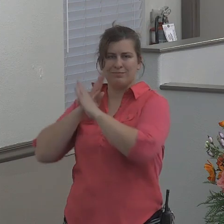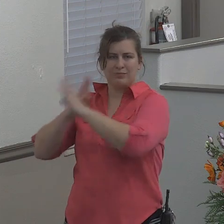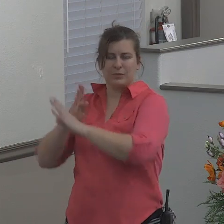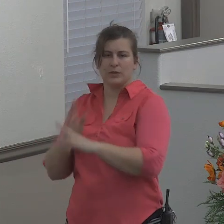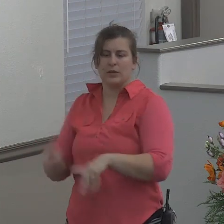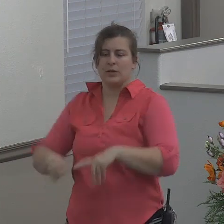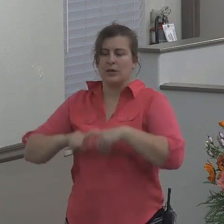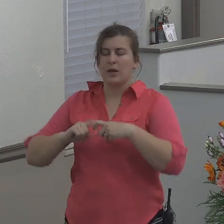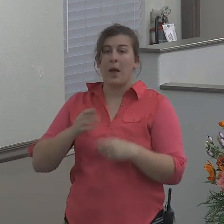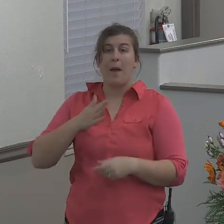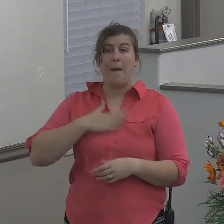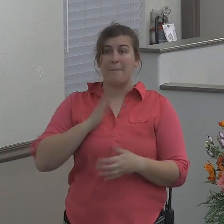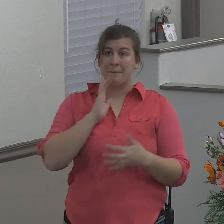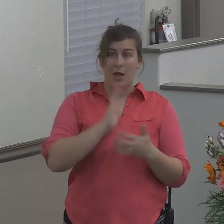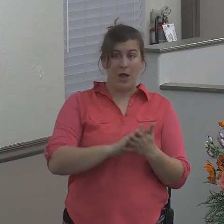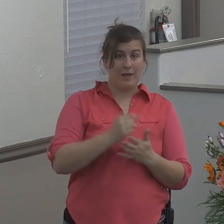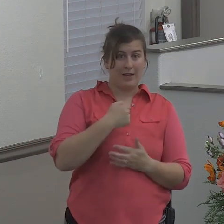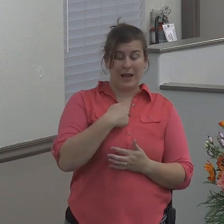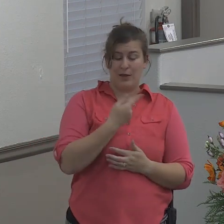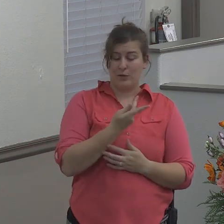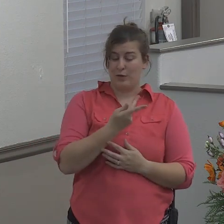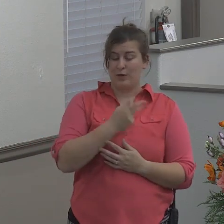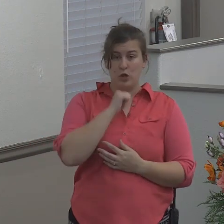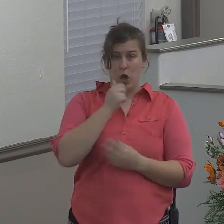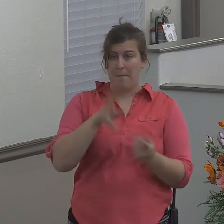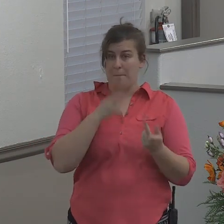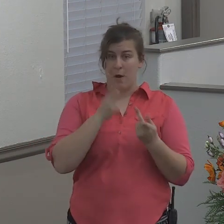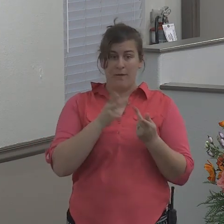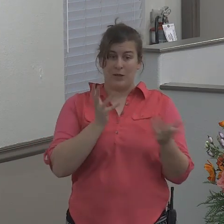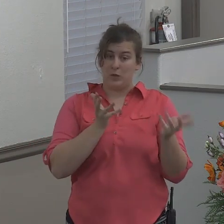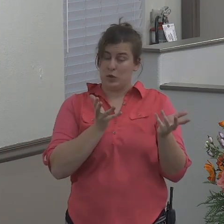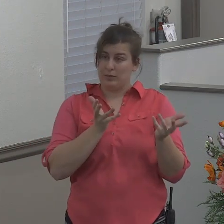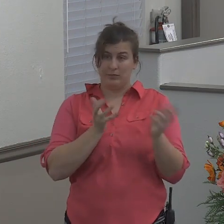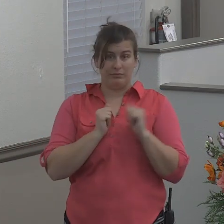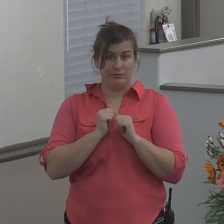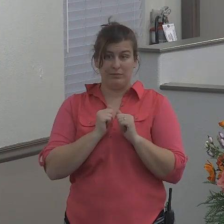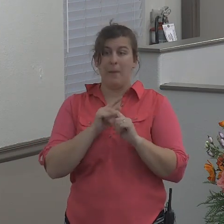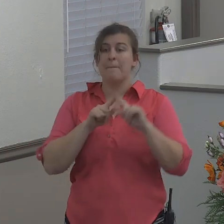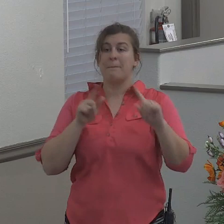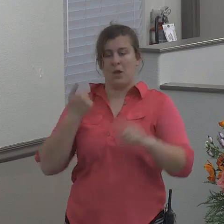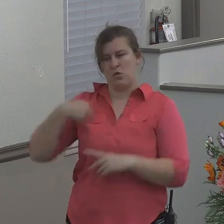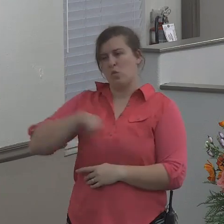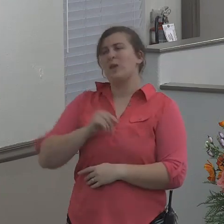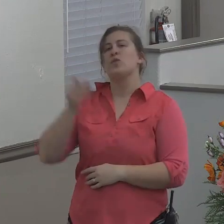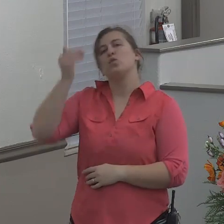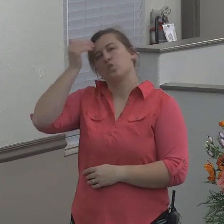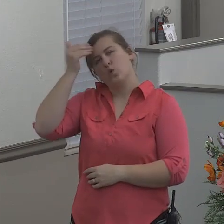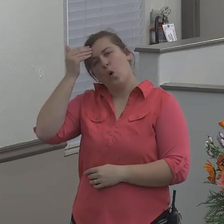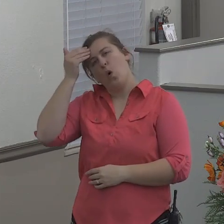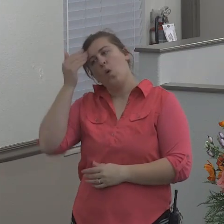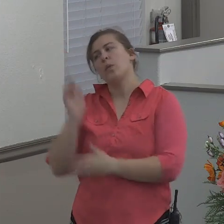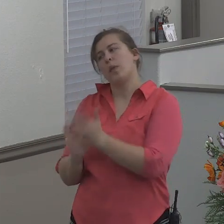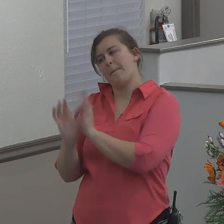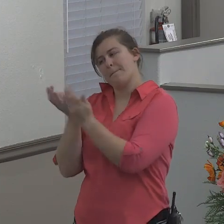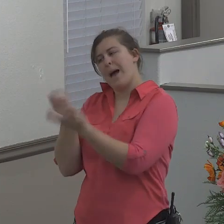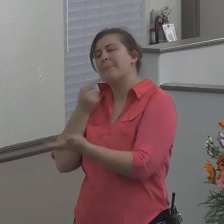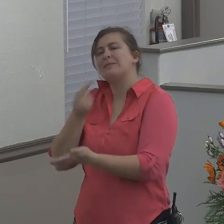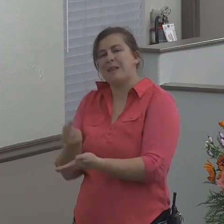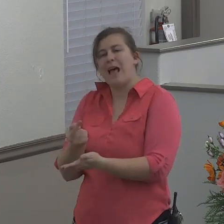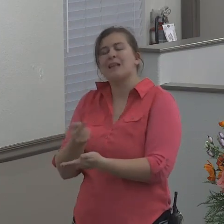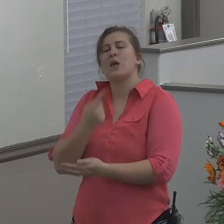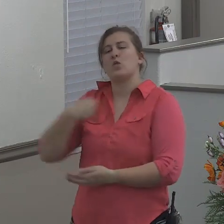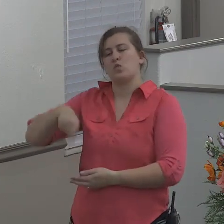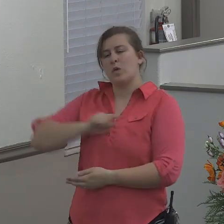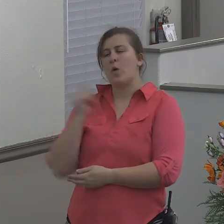I are not always perfect in how we treat each other, but we do know what the Bible says, and we're always working to live